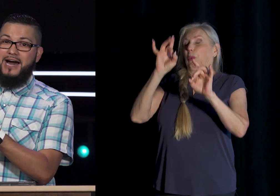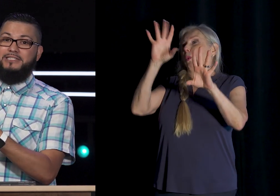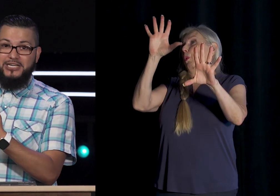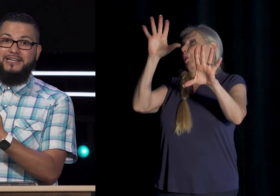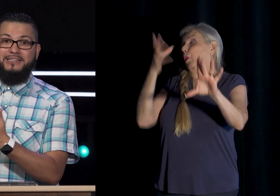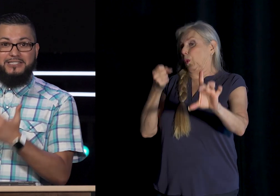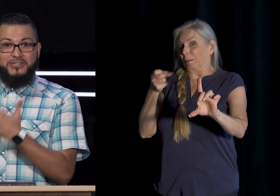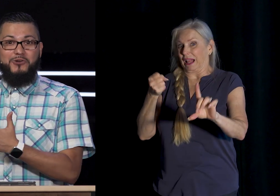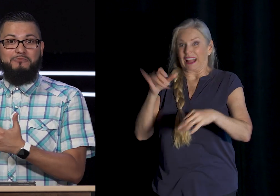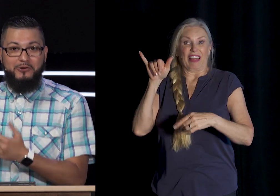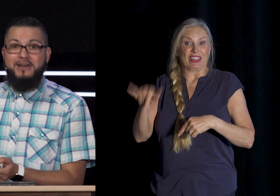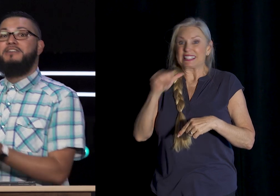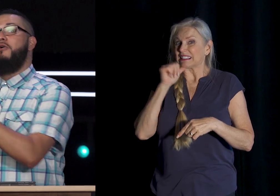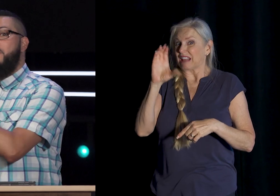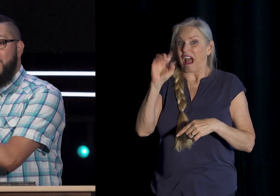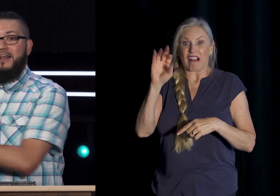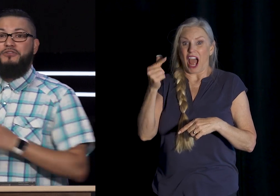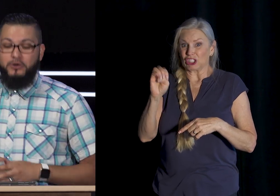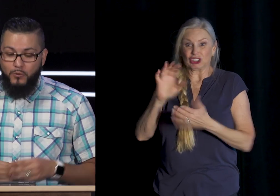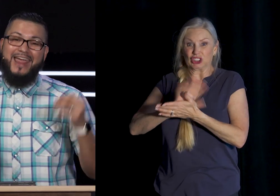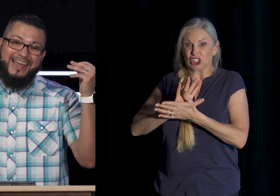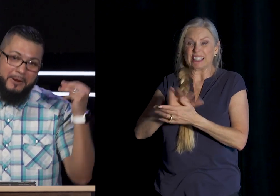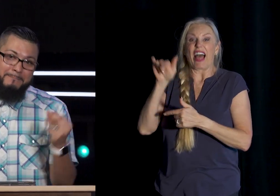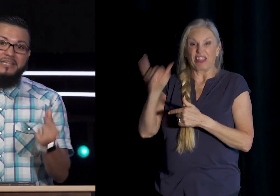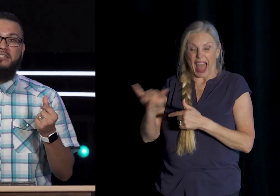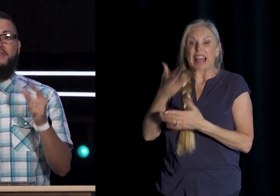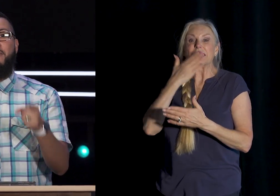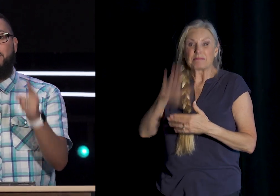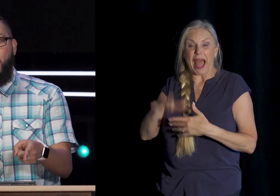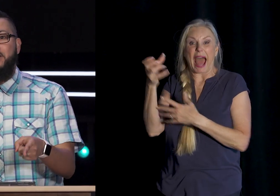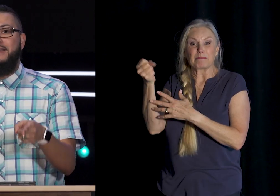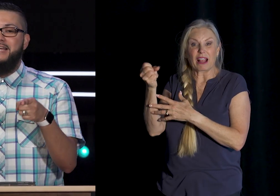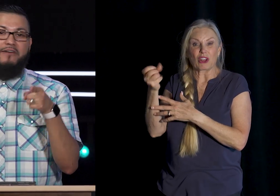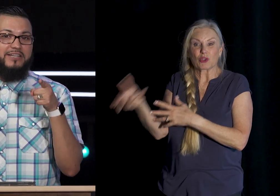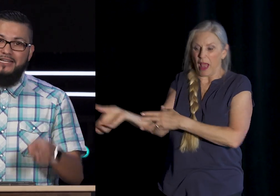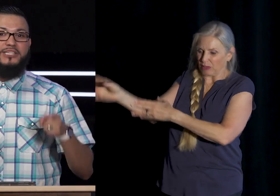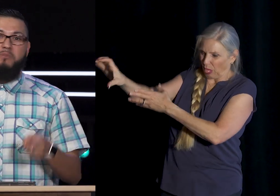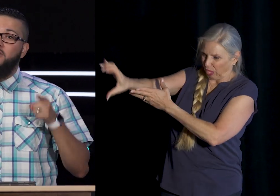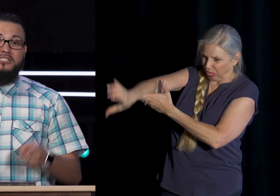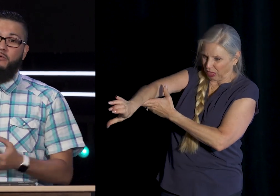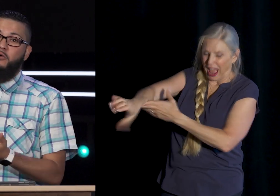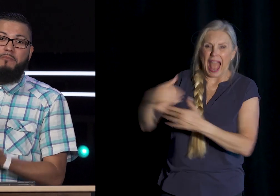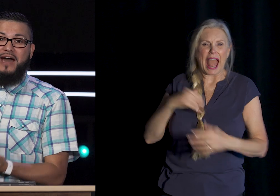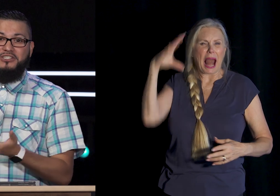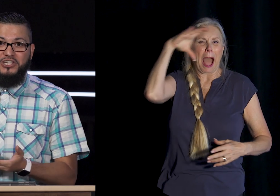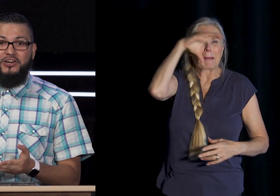Cottage Cheese This Is Curdled Milk So I Went And Threw It Away And I Missed That Moment To Have A Delicious Bowl Of Cereal With A Pound Of Sugar